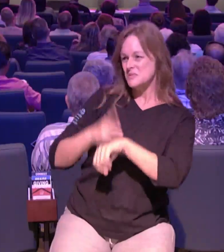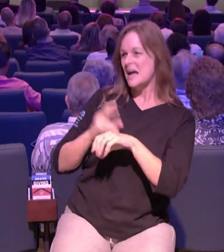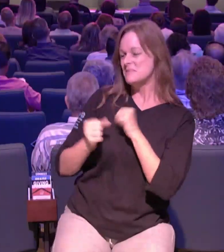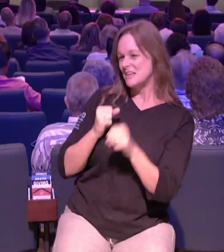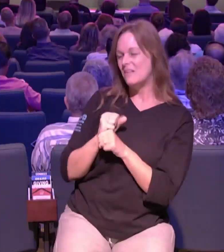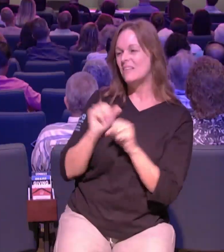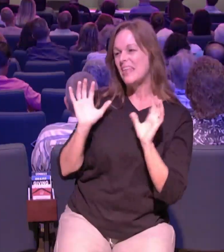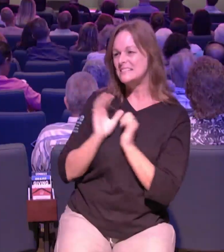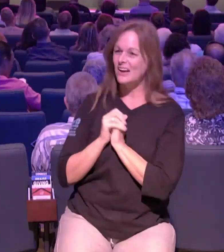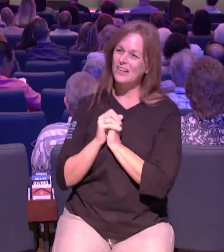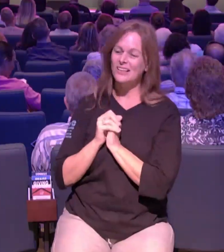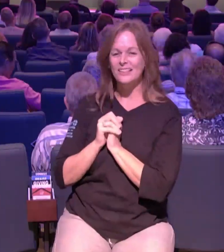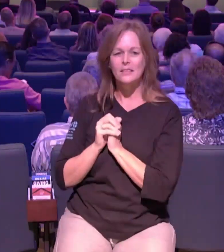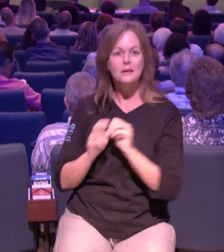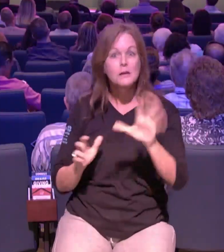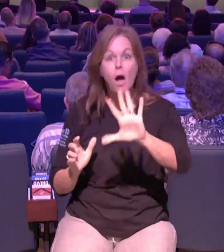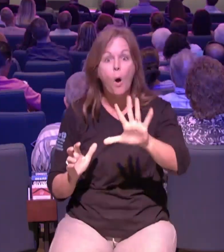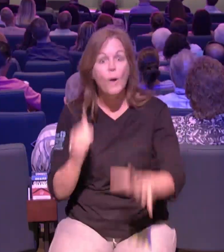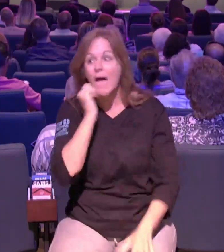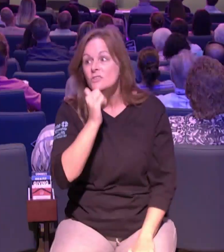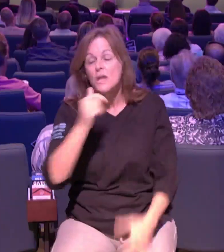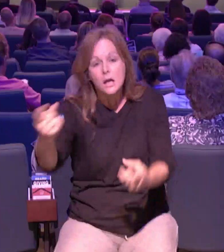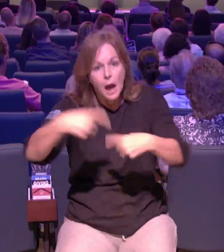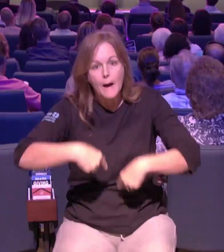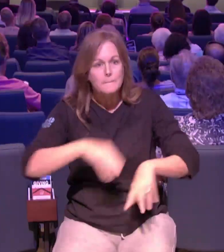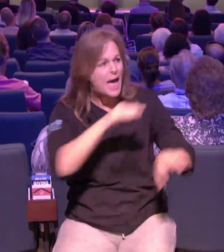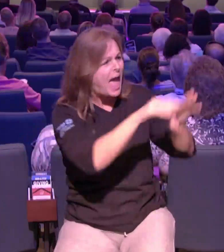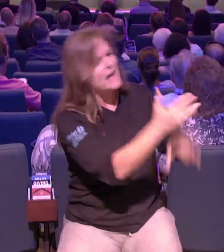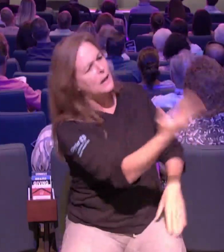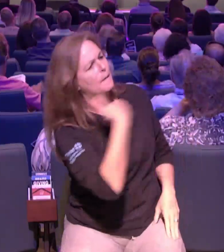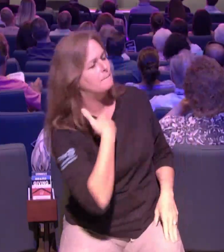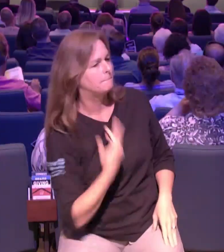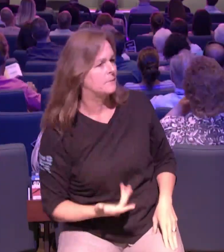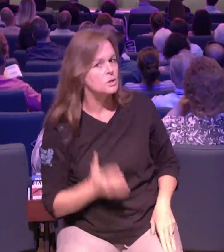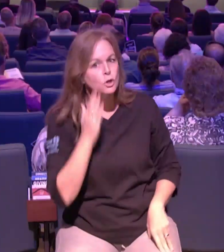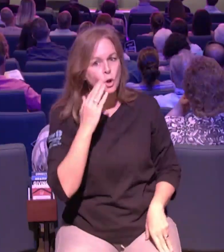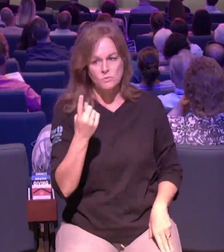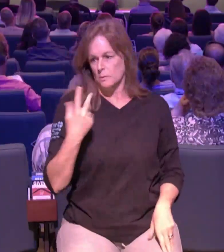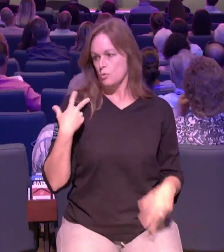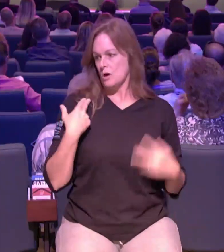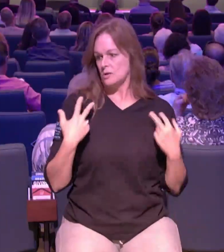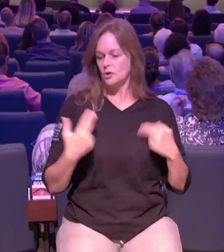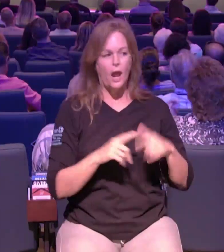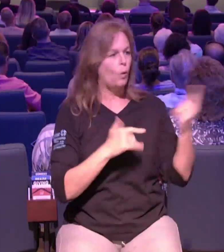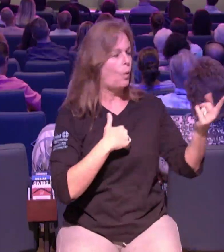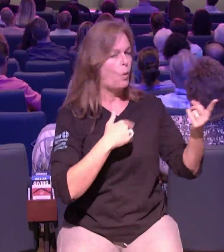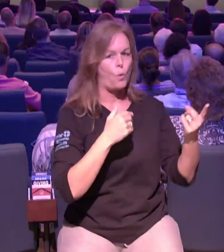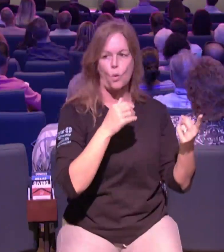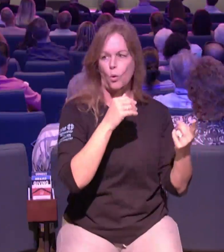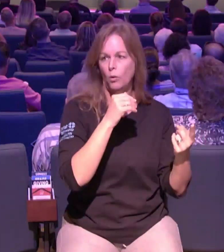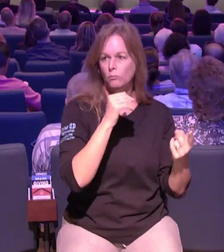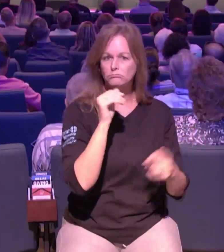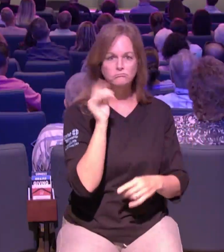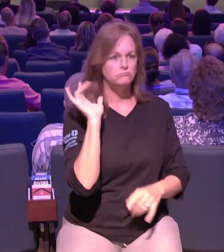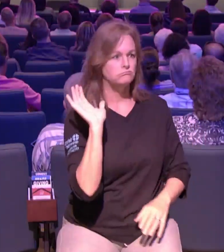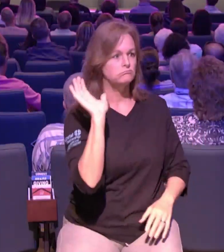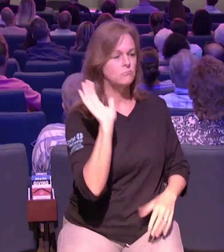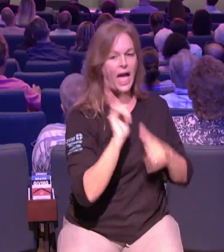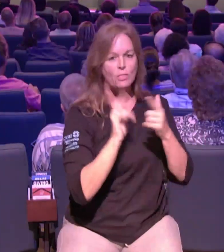lady at the restaurant and the person over here you're just like hey you need to come to church with jesus is in town he's in the house because jesus is here more than